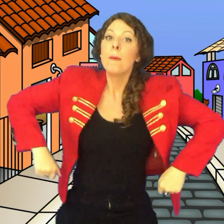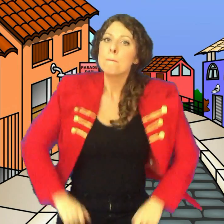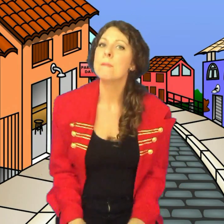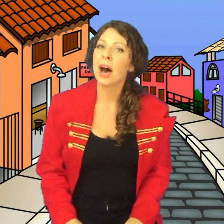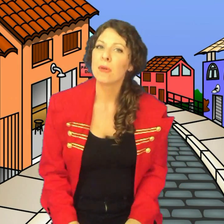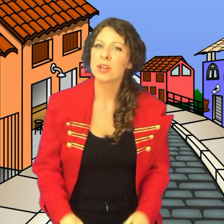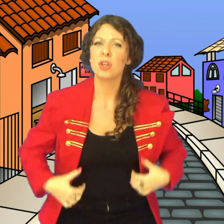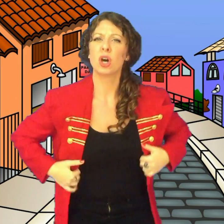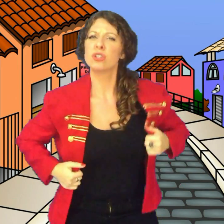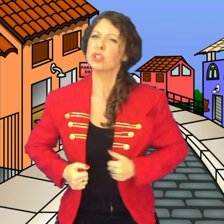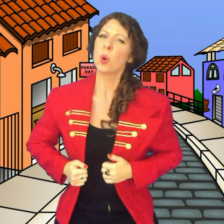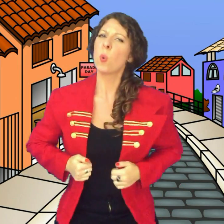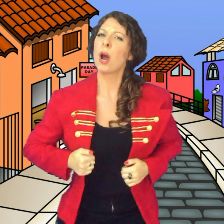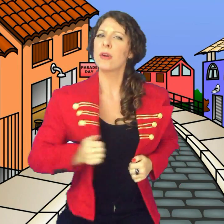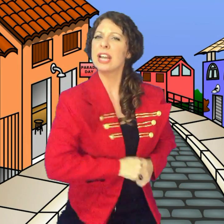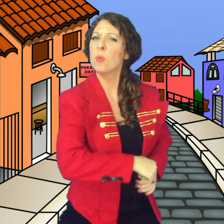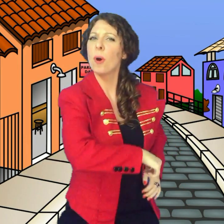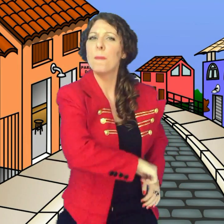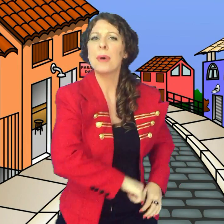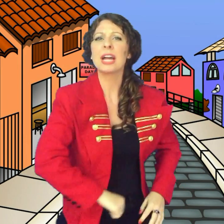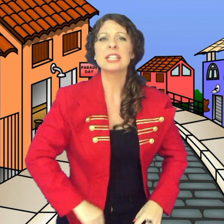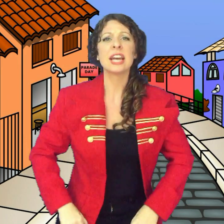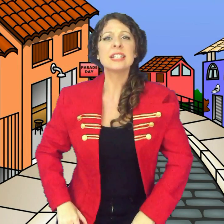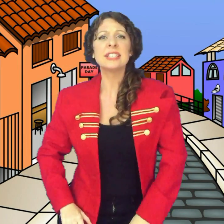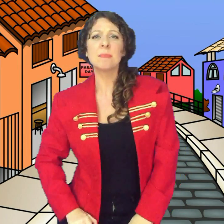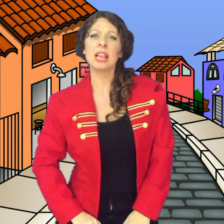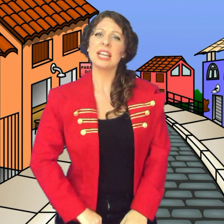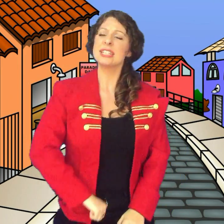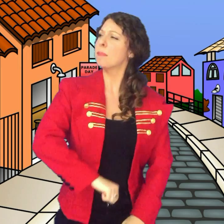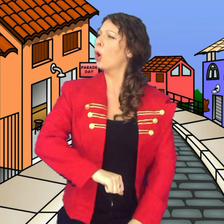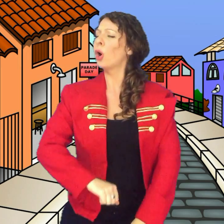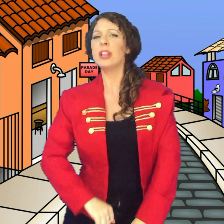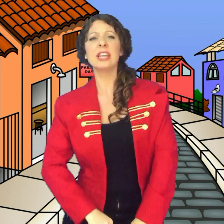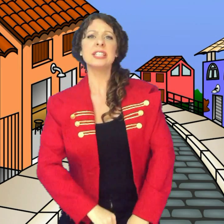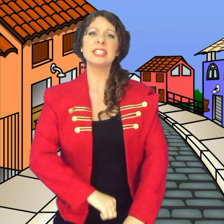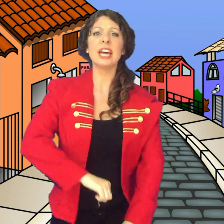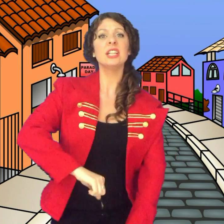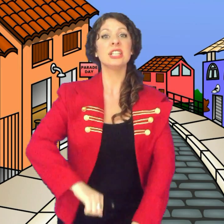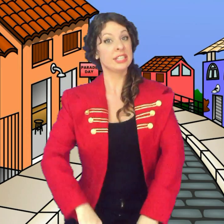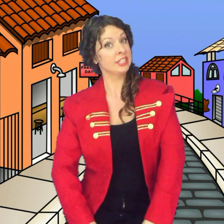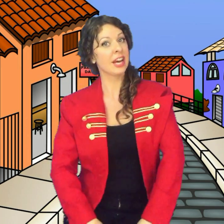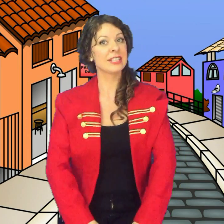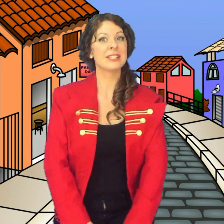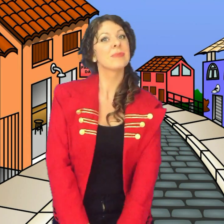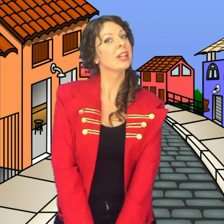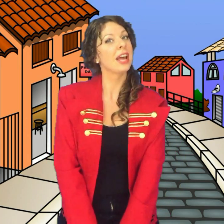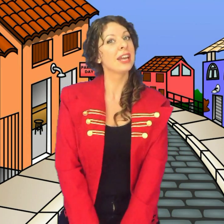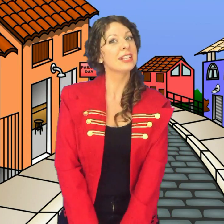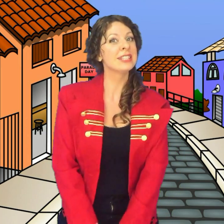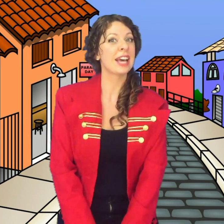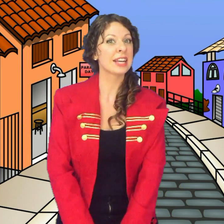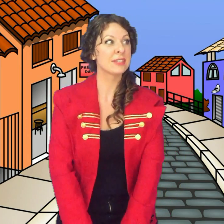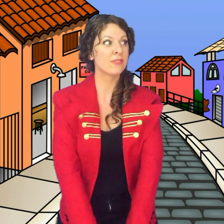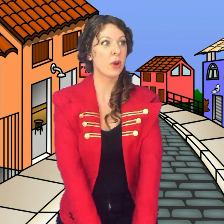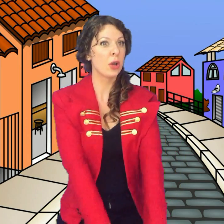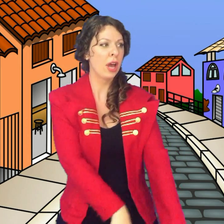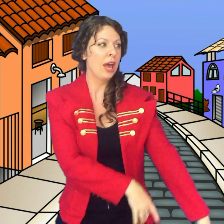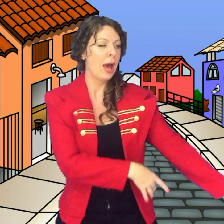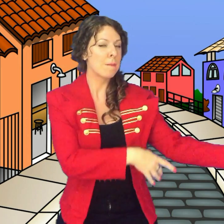Murray the Worrying Wombat Takes his place upon the stage He starts to play his saxophone And